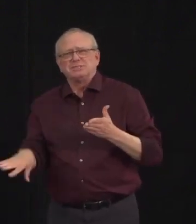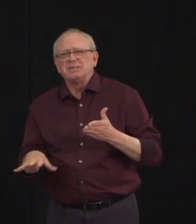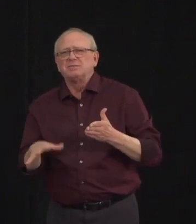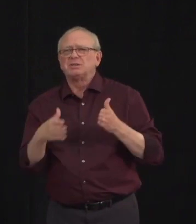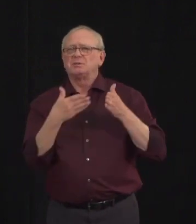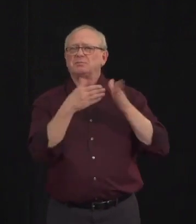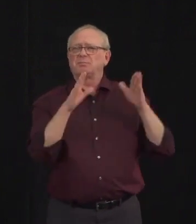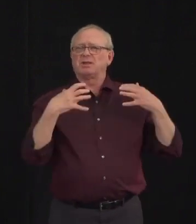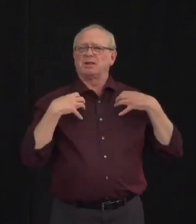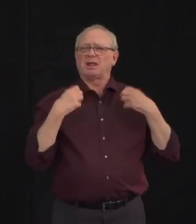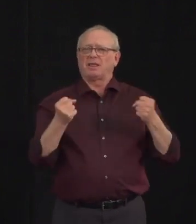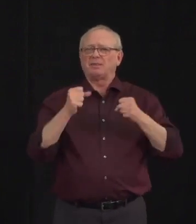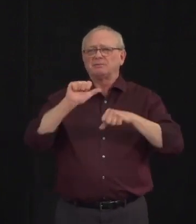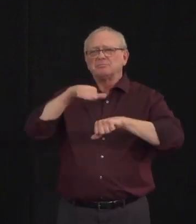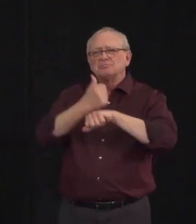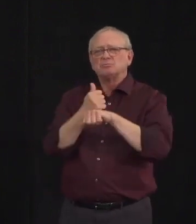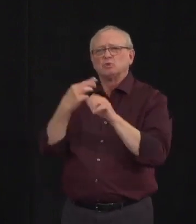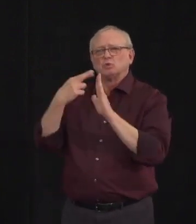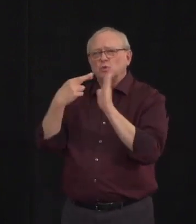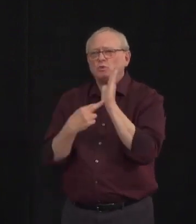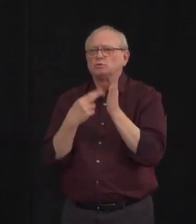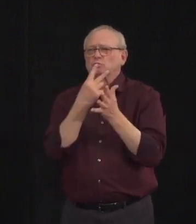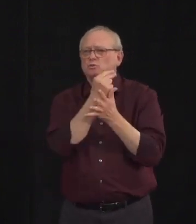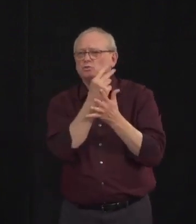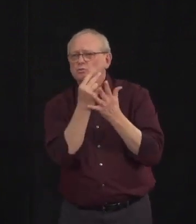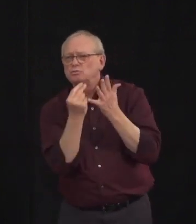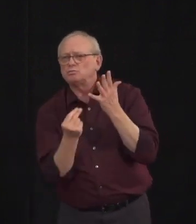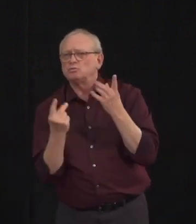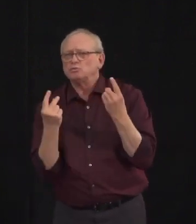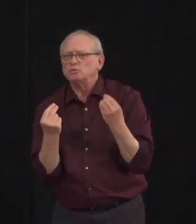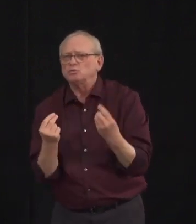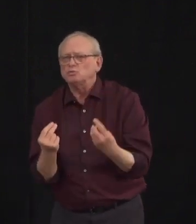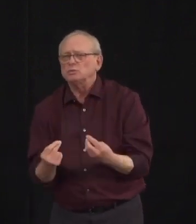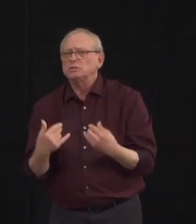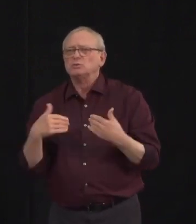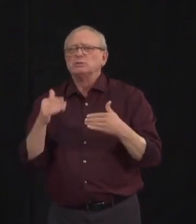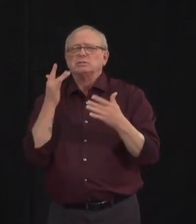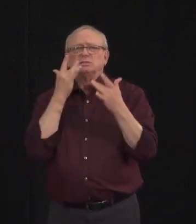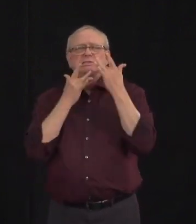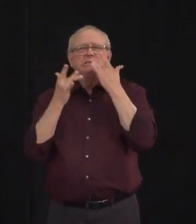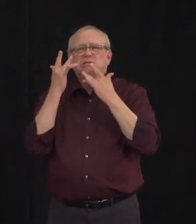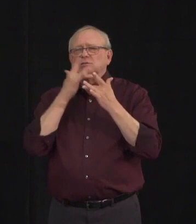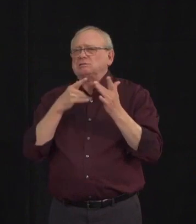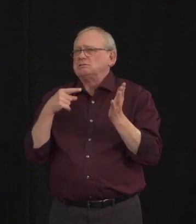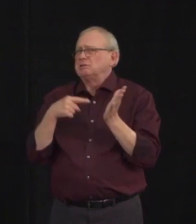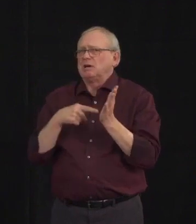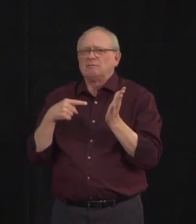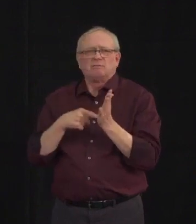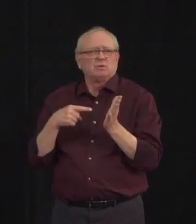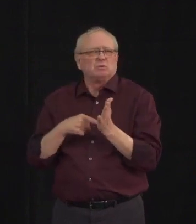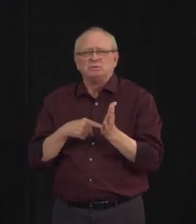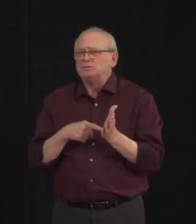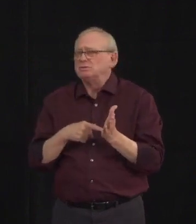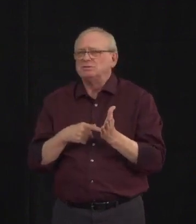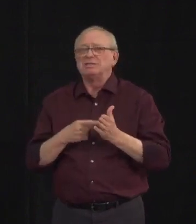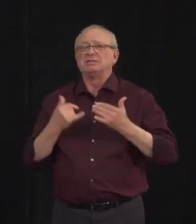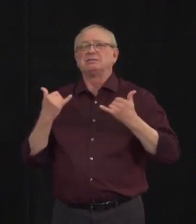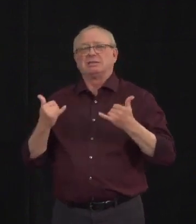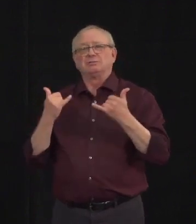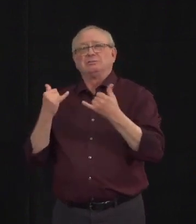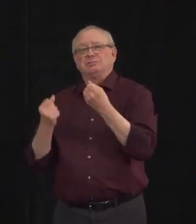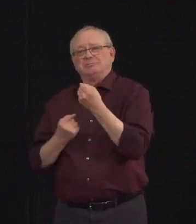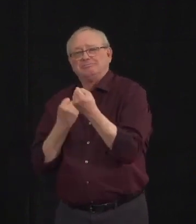funding of more than $14 million per month or $170 million per year to these operators.